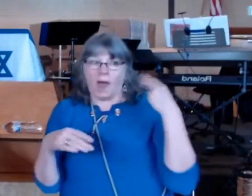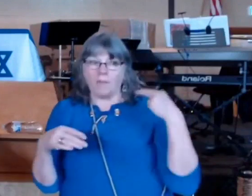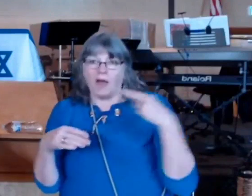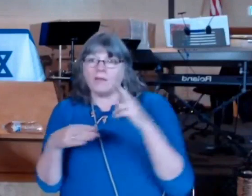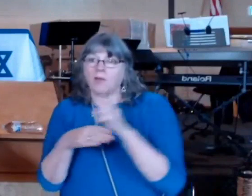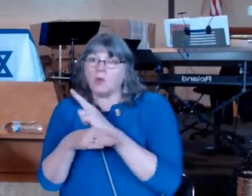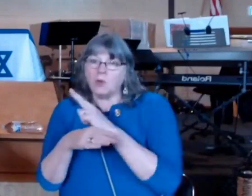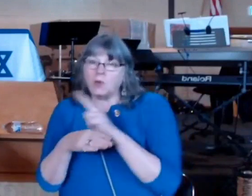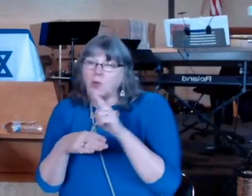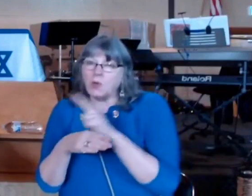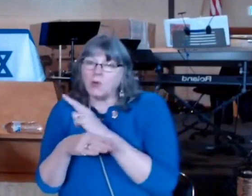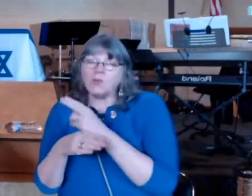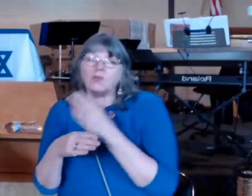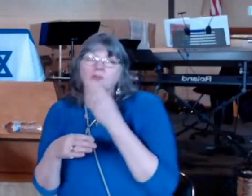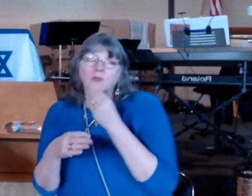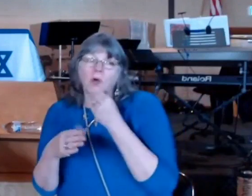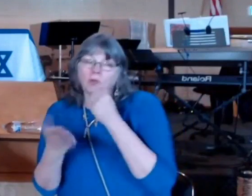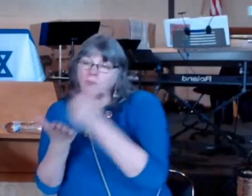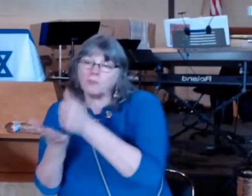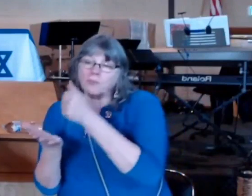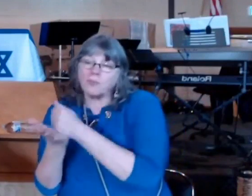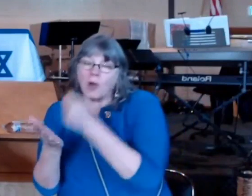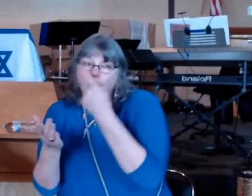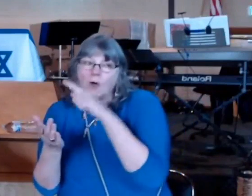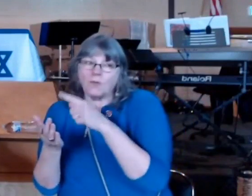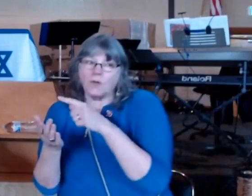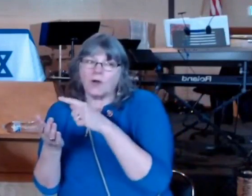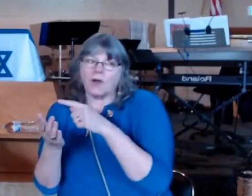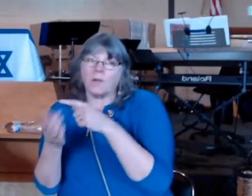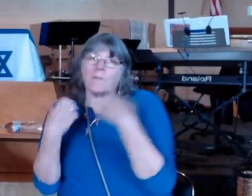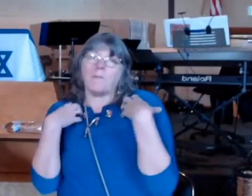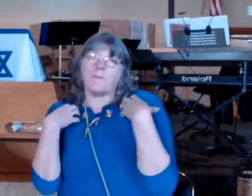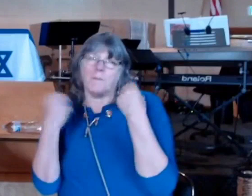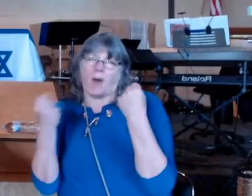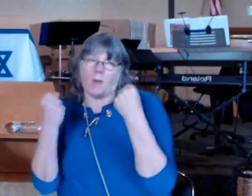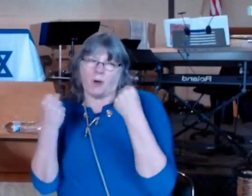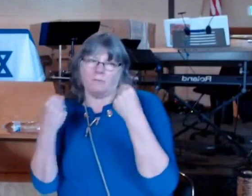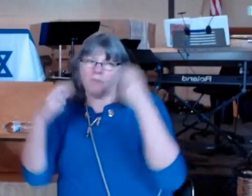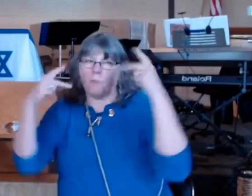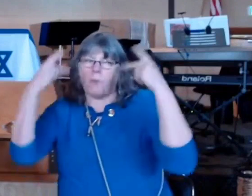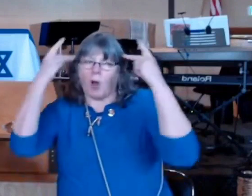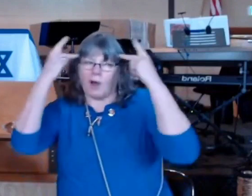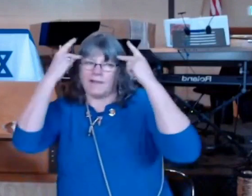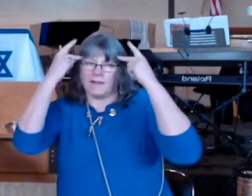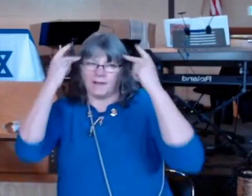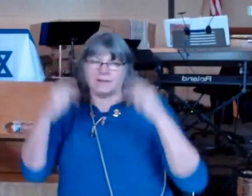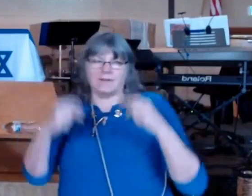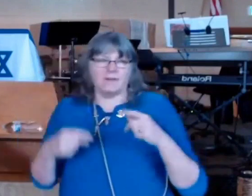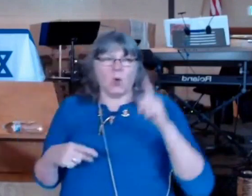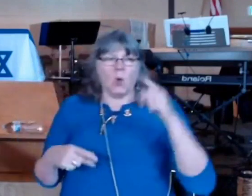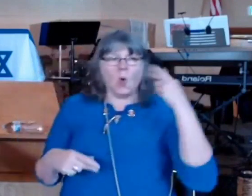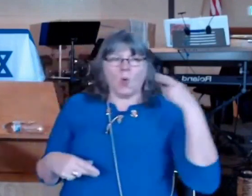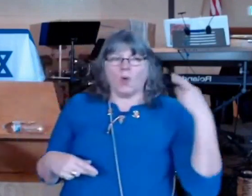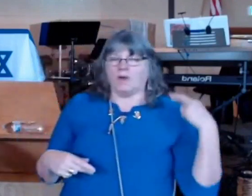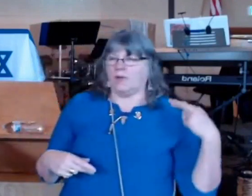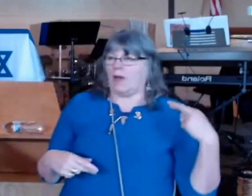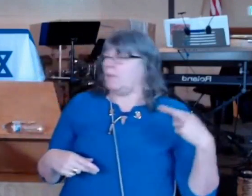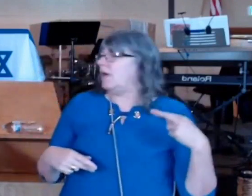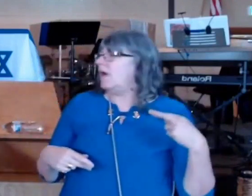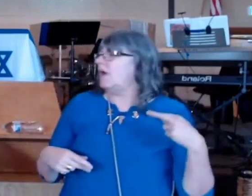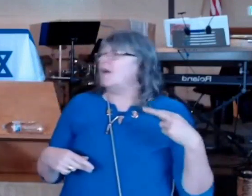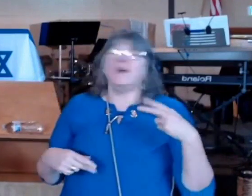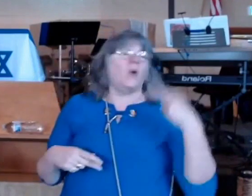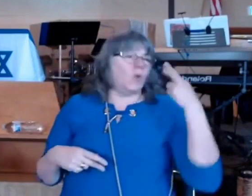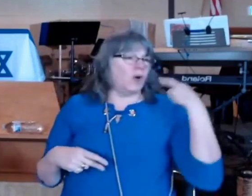if they don't like him they won't give you it happened to my cousin in Israel because the rabbi who was supposed to certify